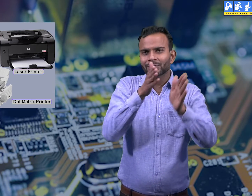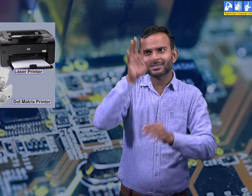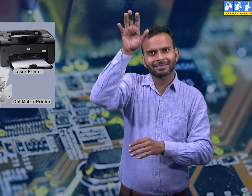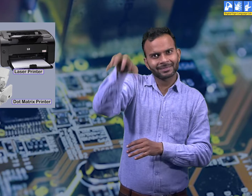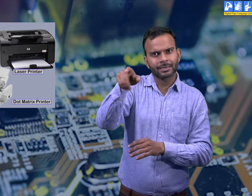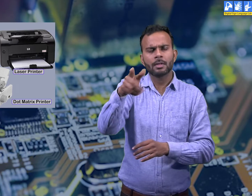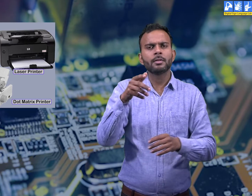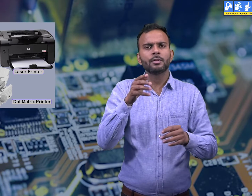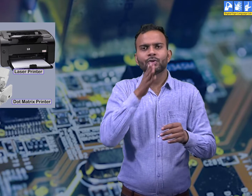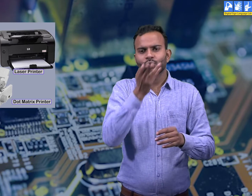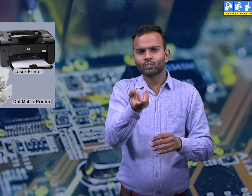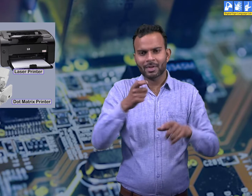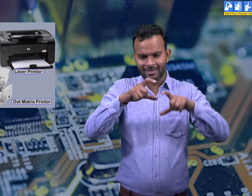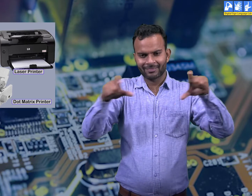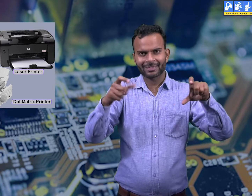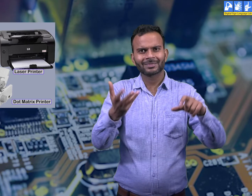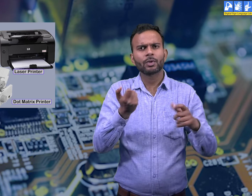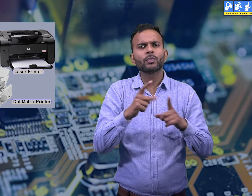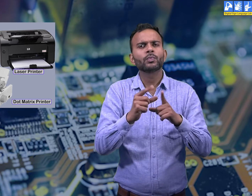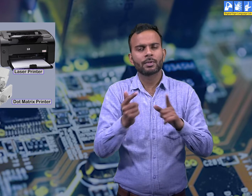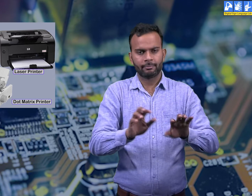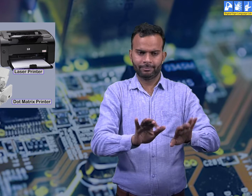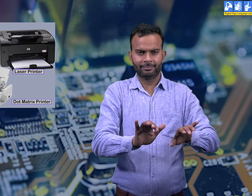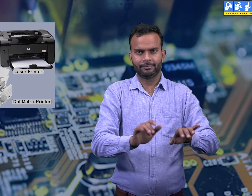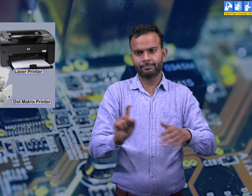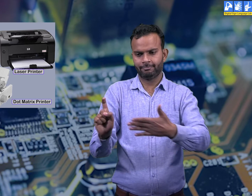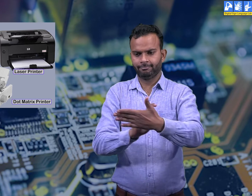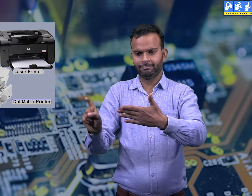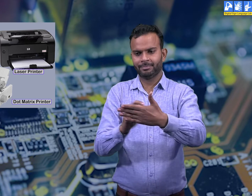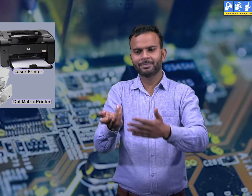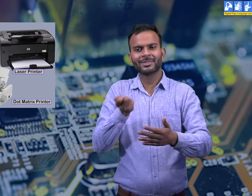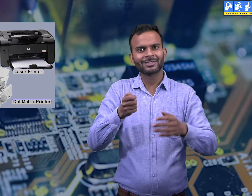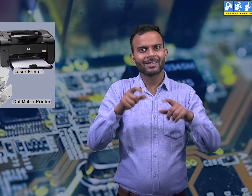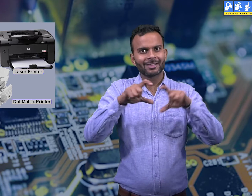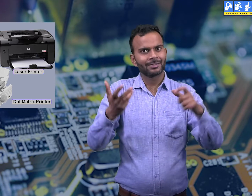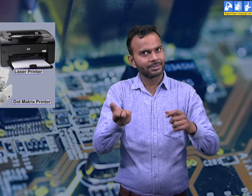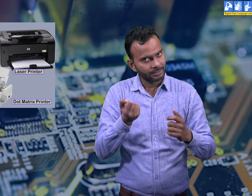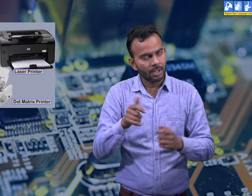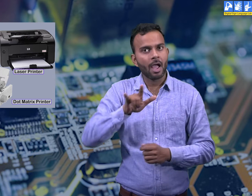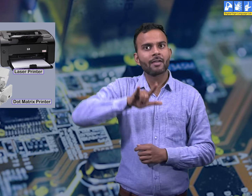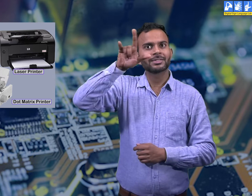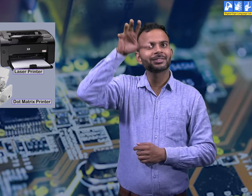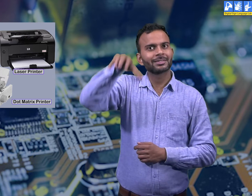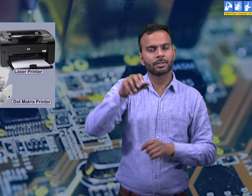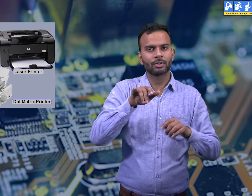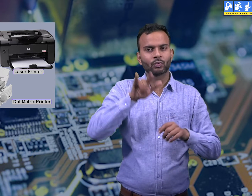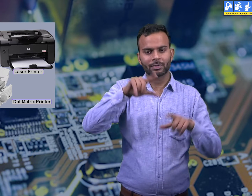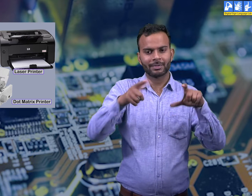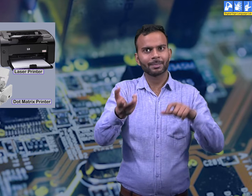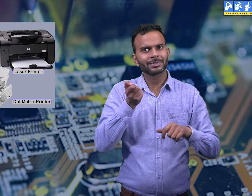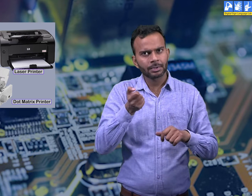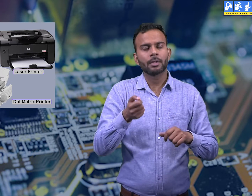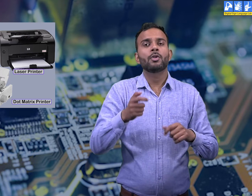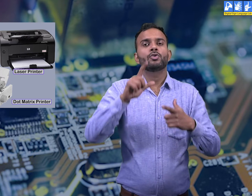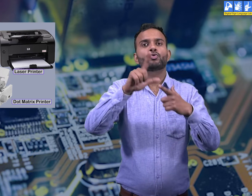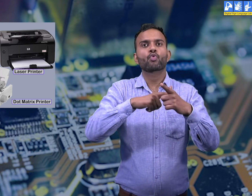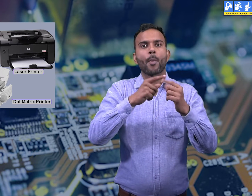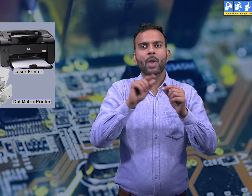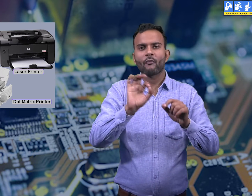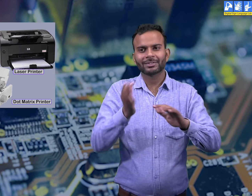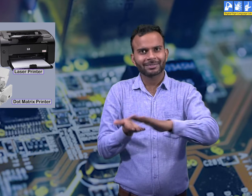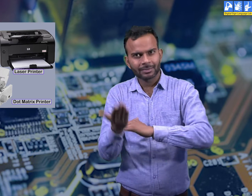like